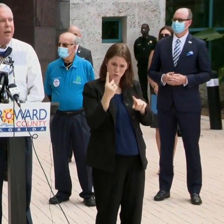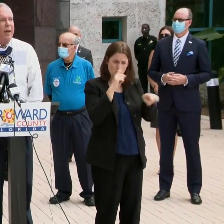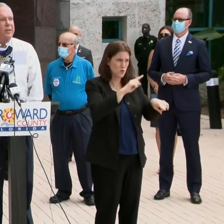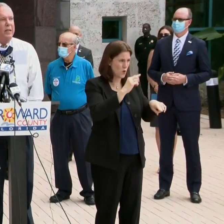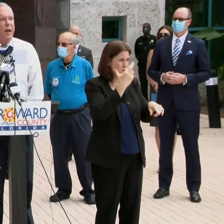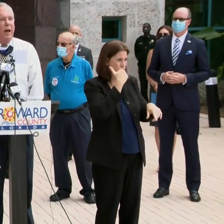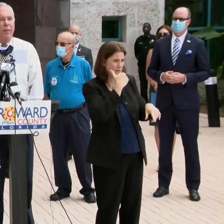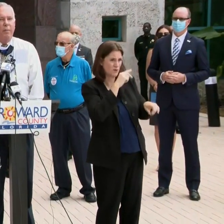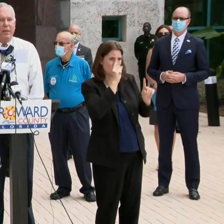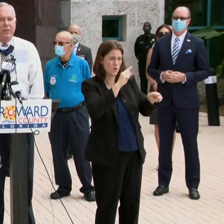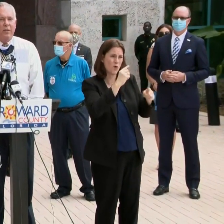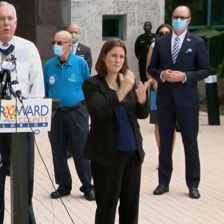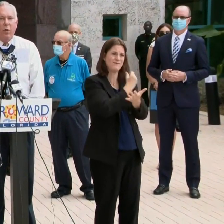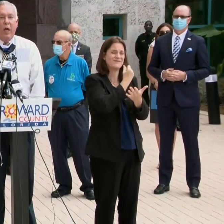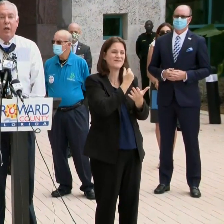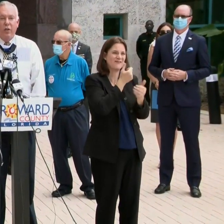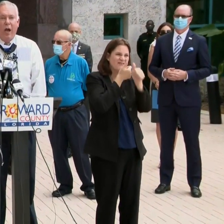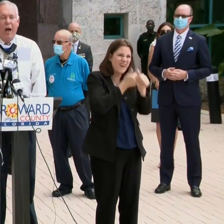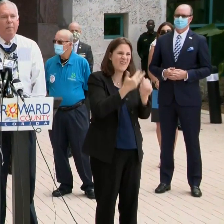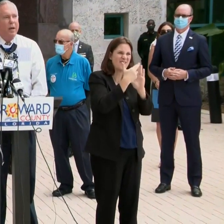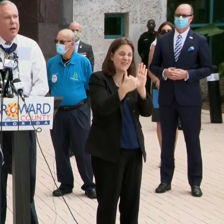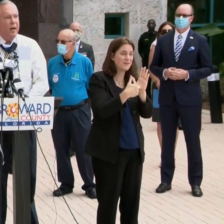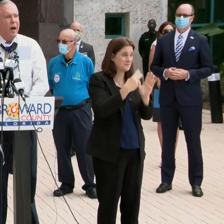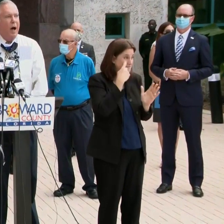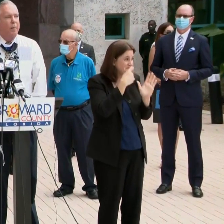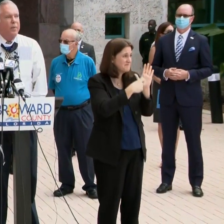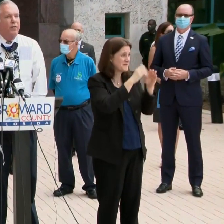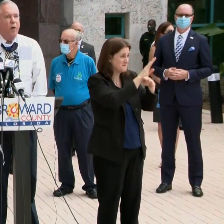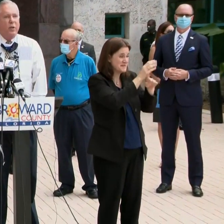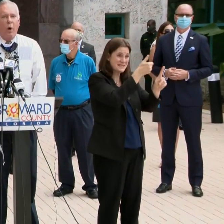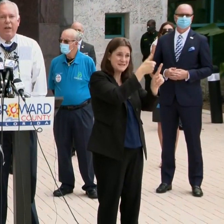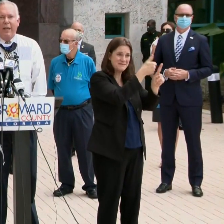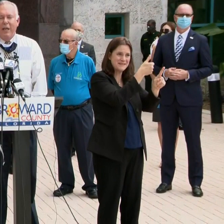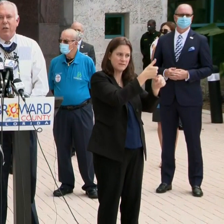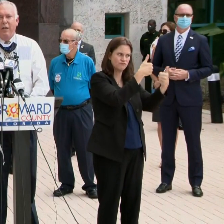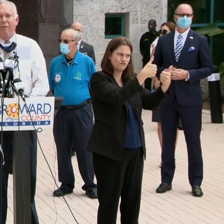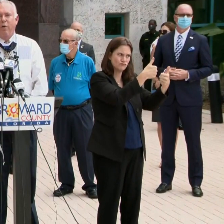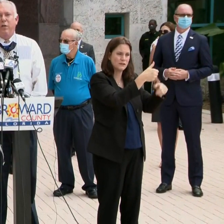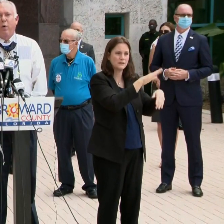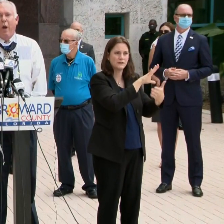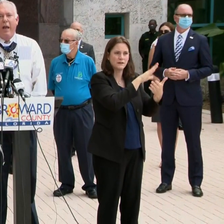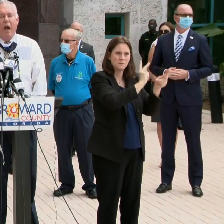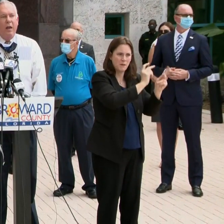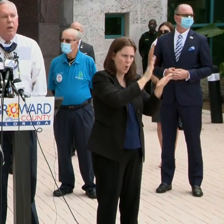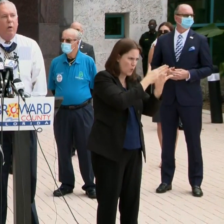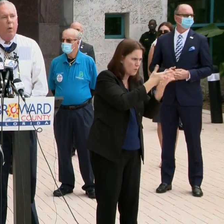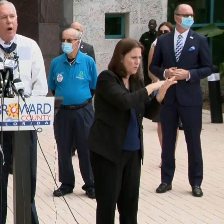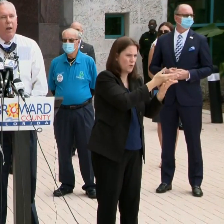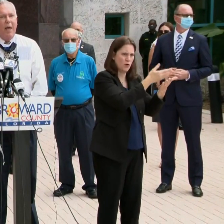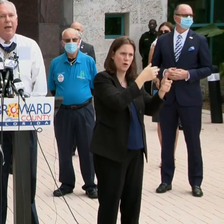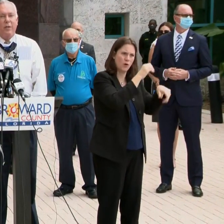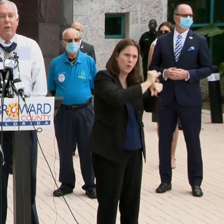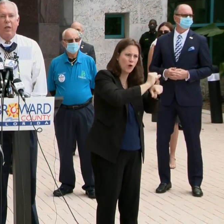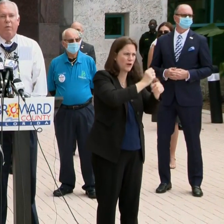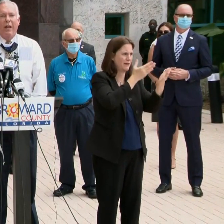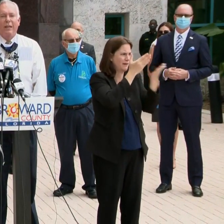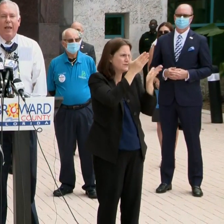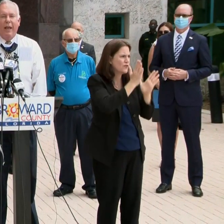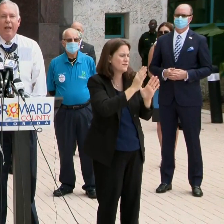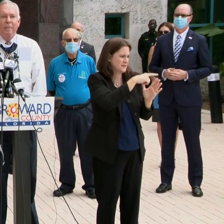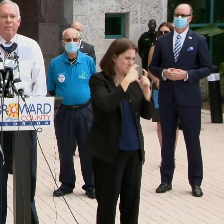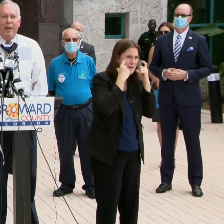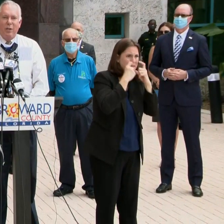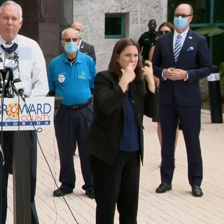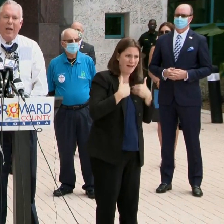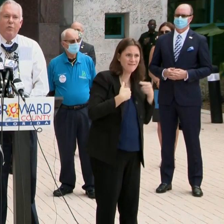I go out and I see the businesses that doing a good job. The folks that work in the kitchen, the folks that are waiting on you or are wearing masks and doing the right